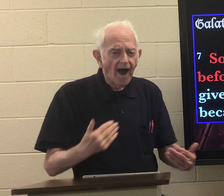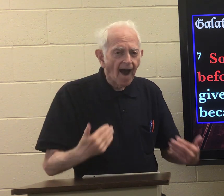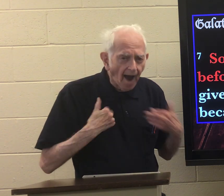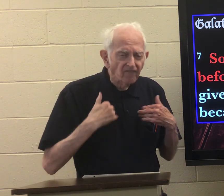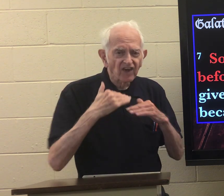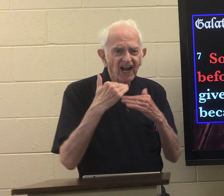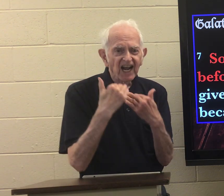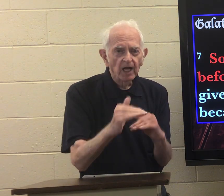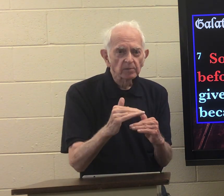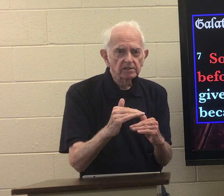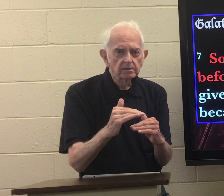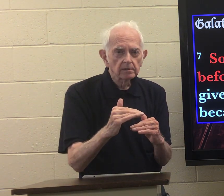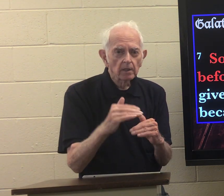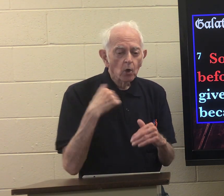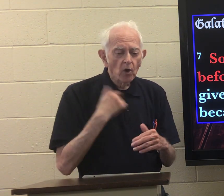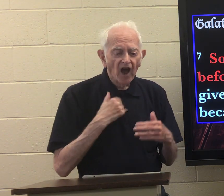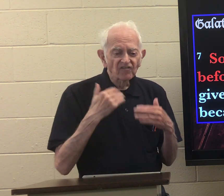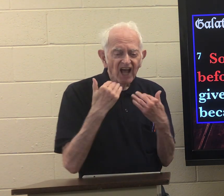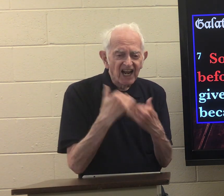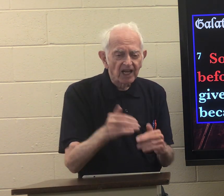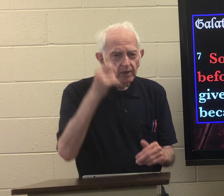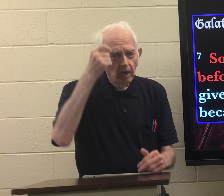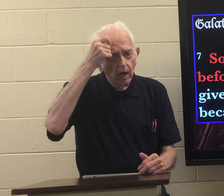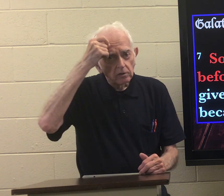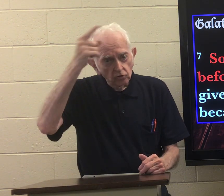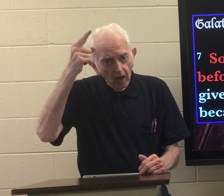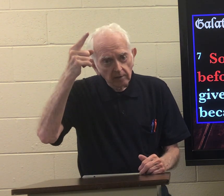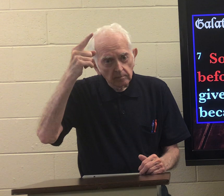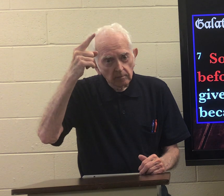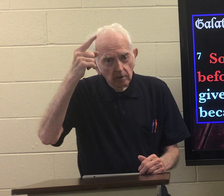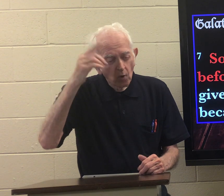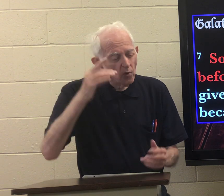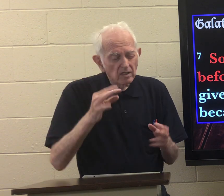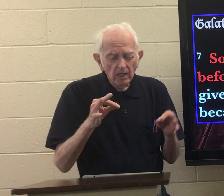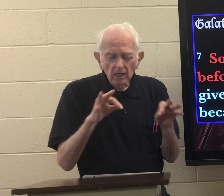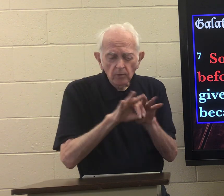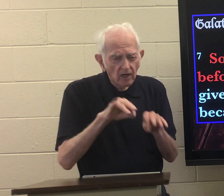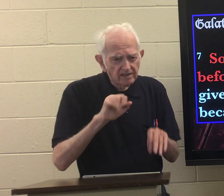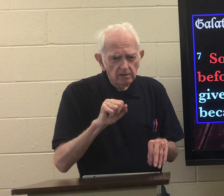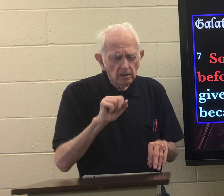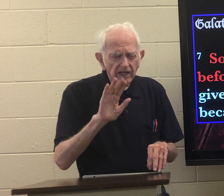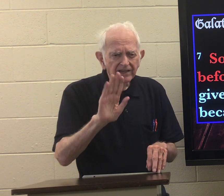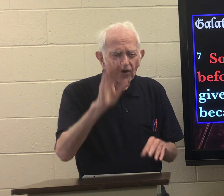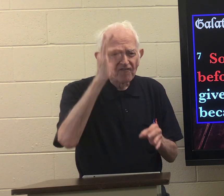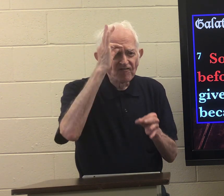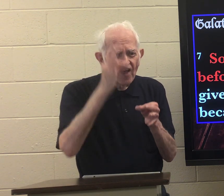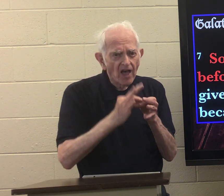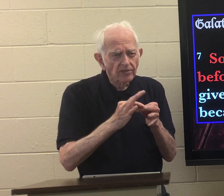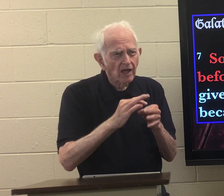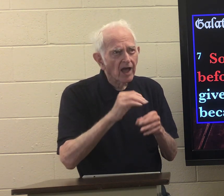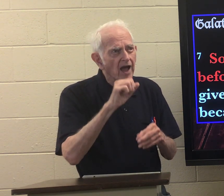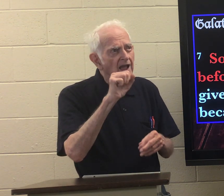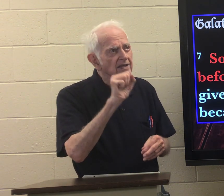that we have limits we have limited understanding what's important is your faith